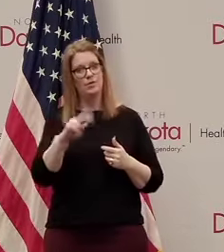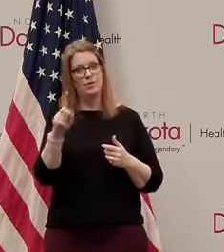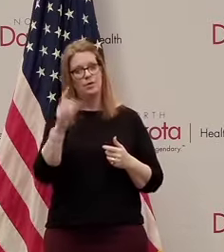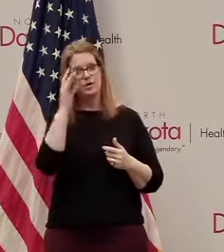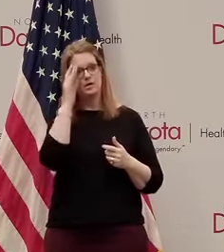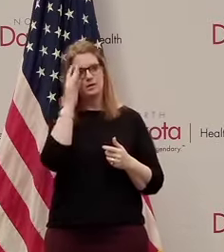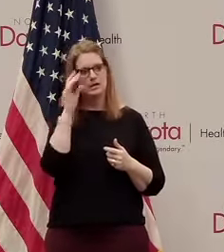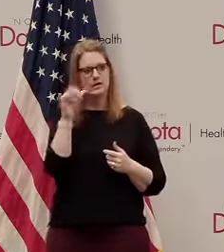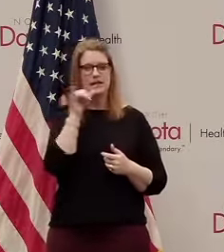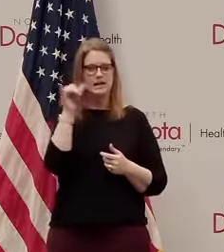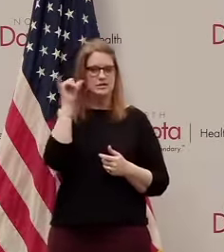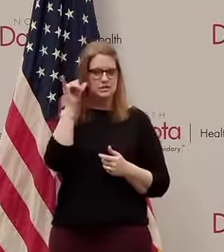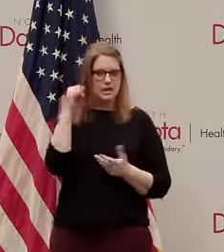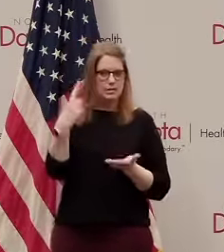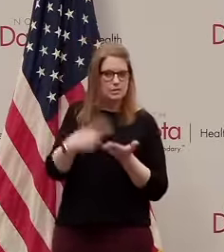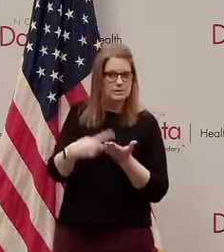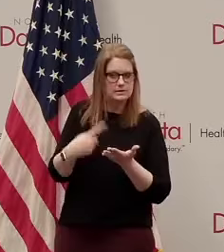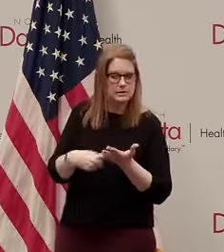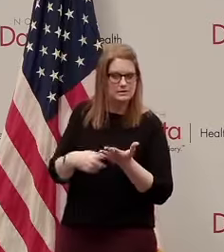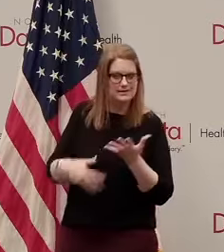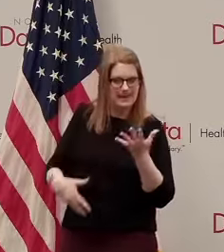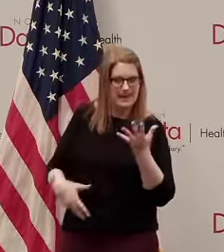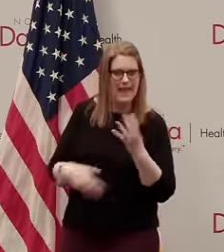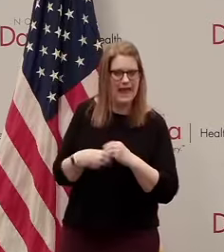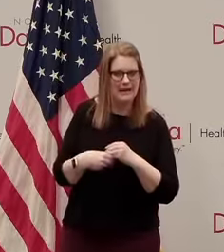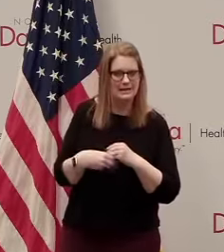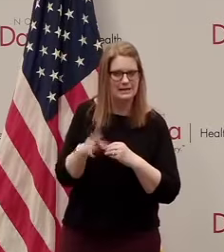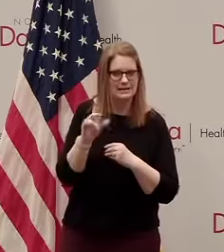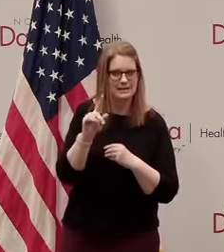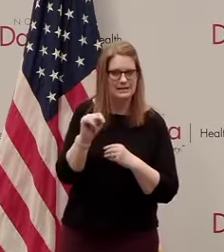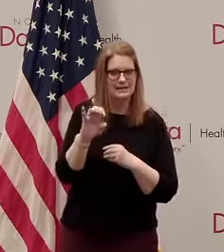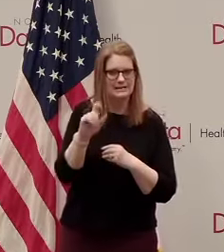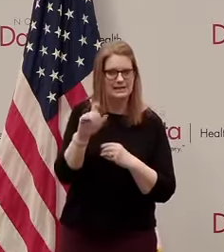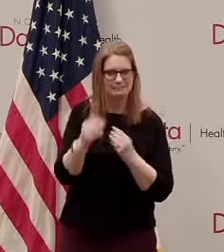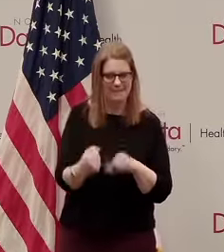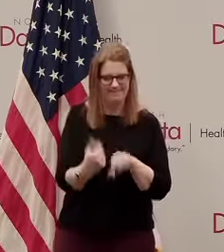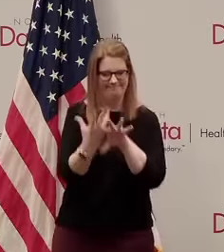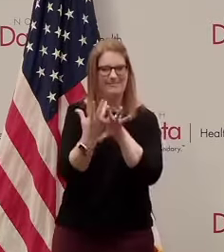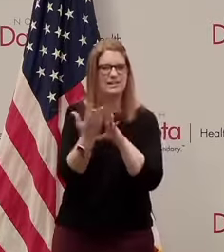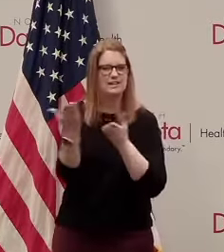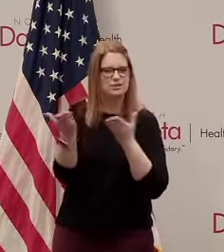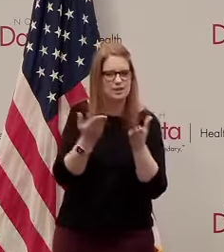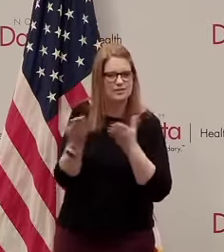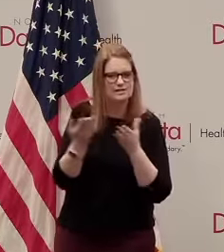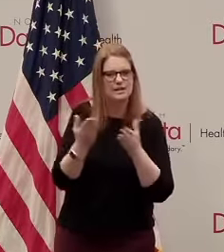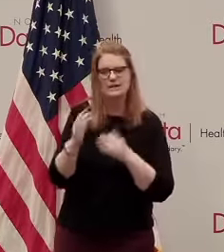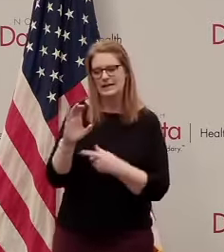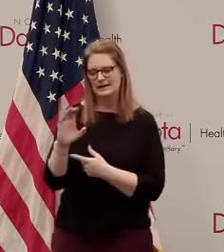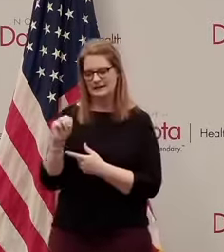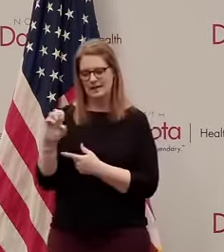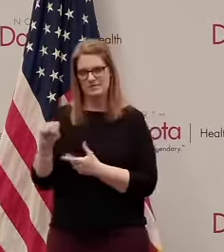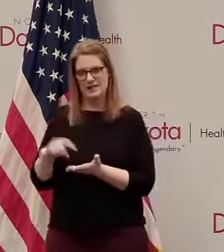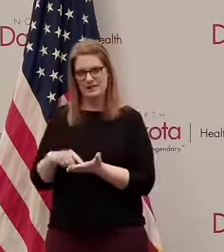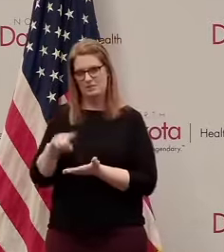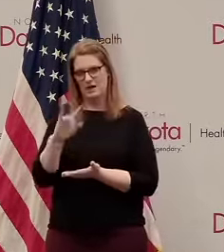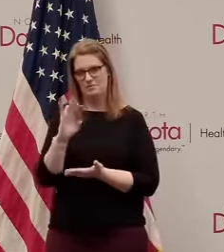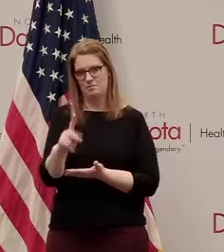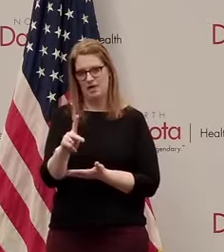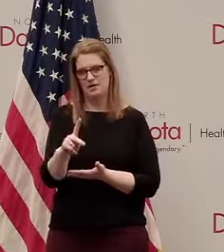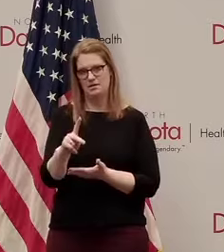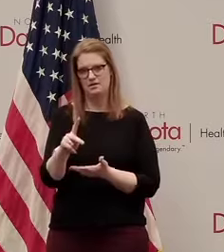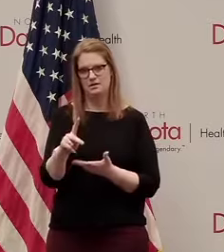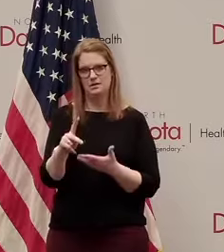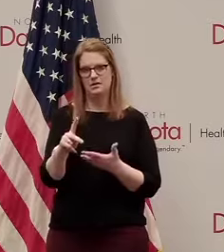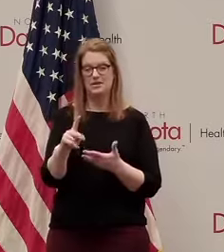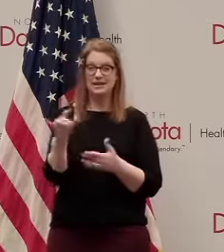call we were talking about expanding telehealth services and the reimbursement CMS reimbursement at office